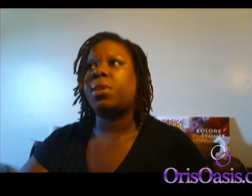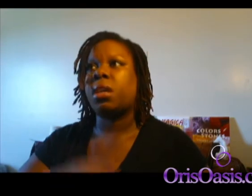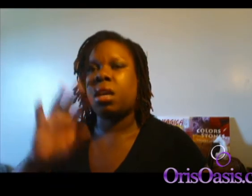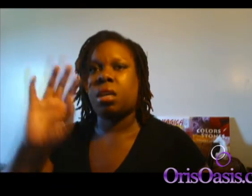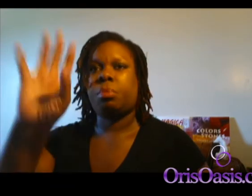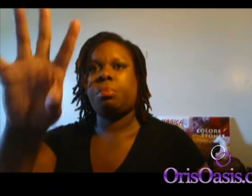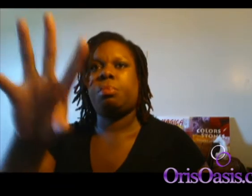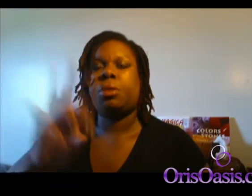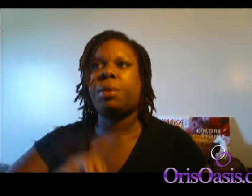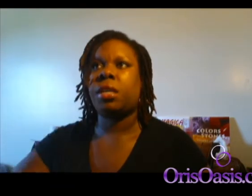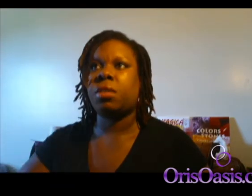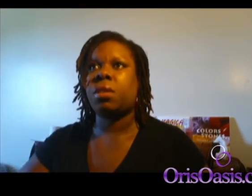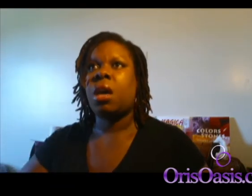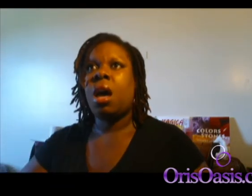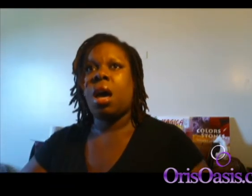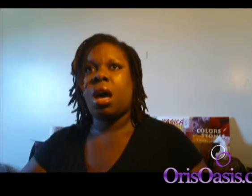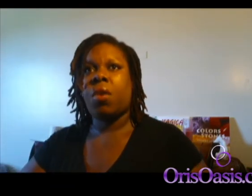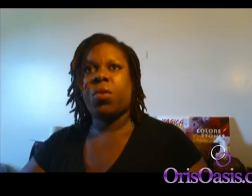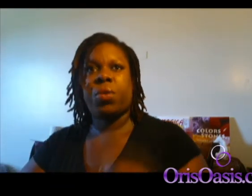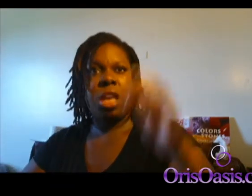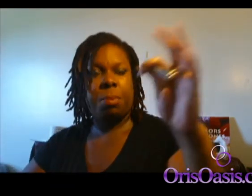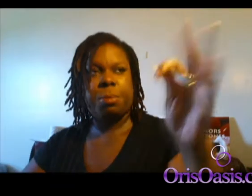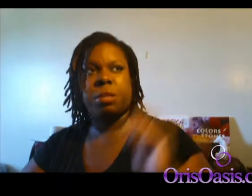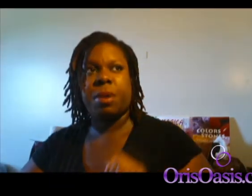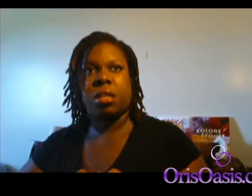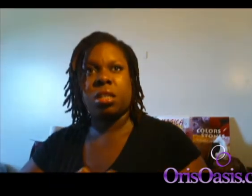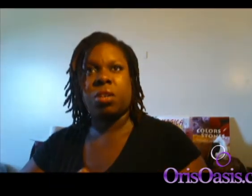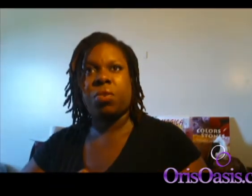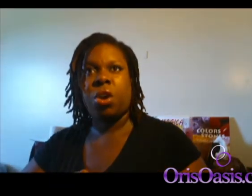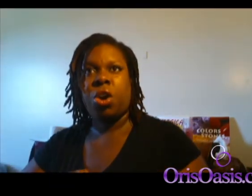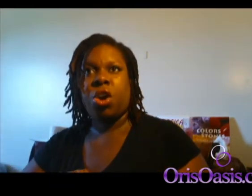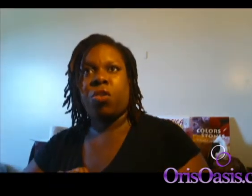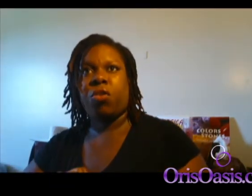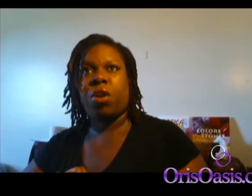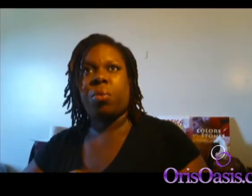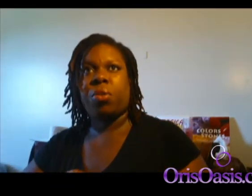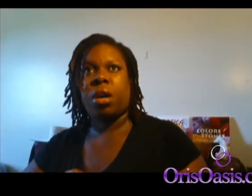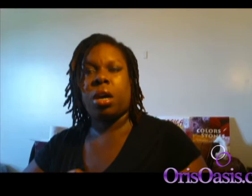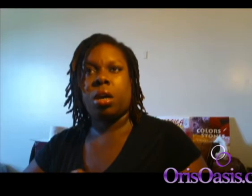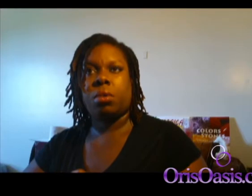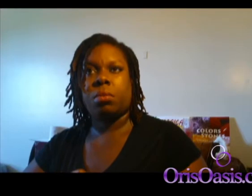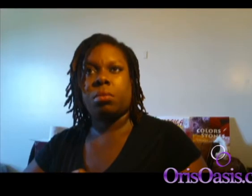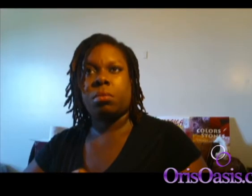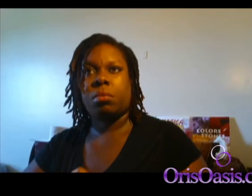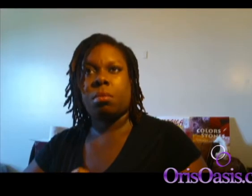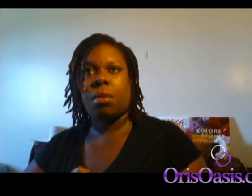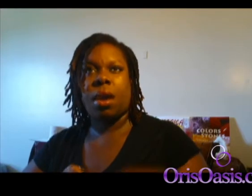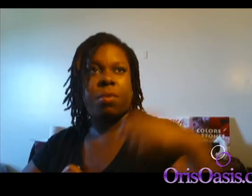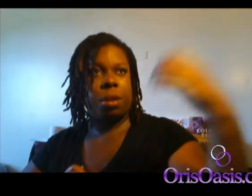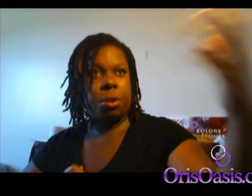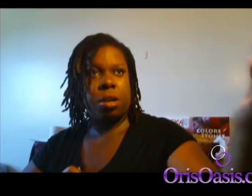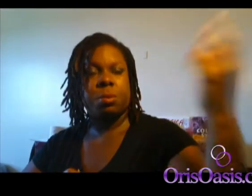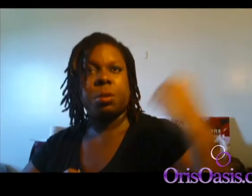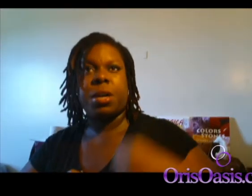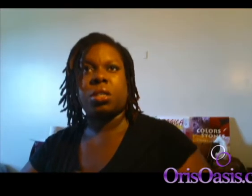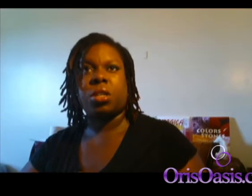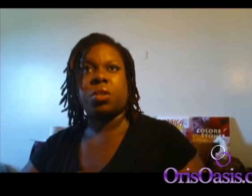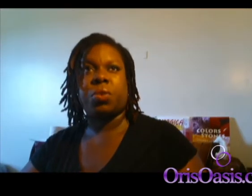perspectives. From the hippie perspective, from the African American perspective, from the